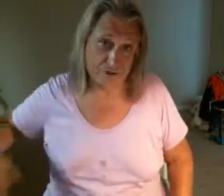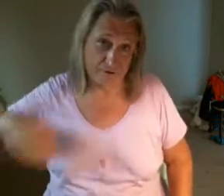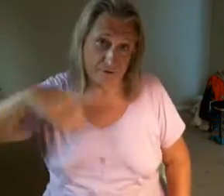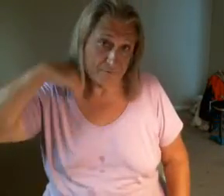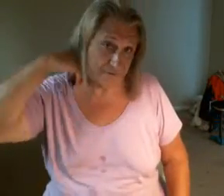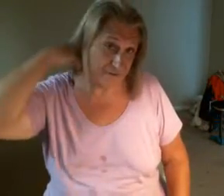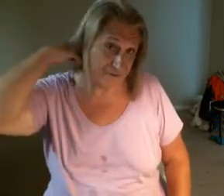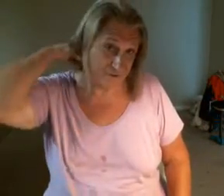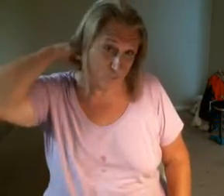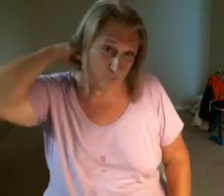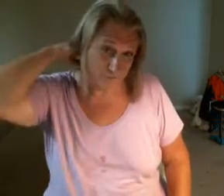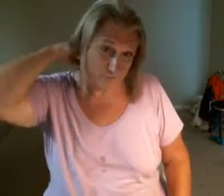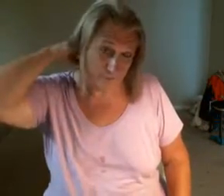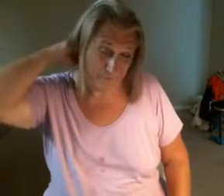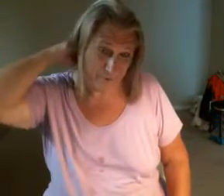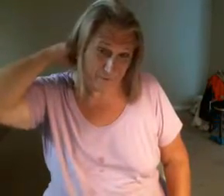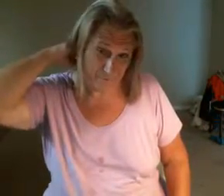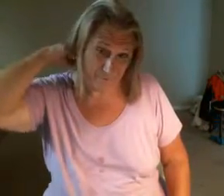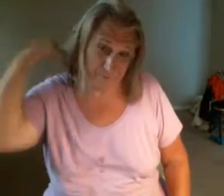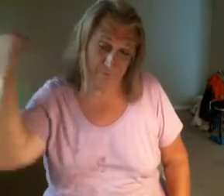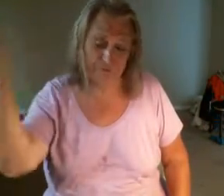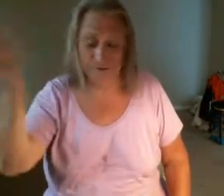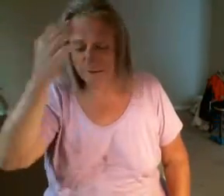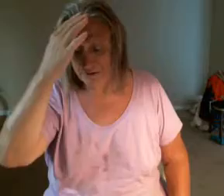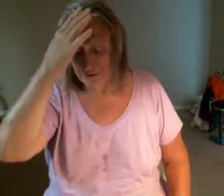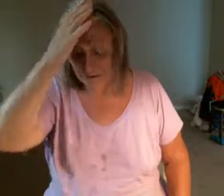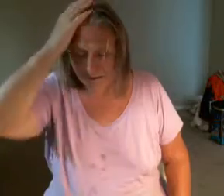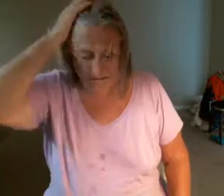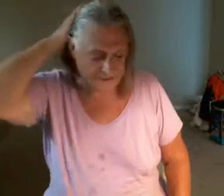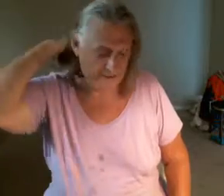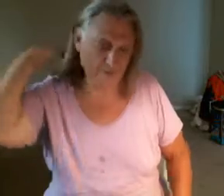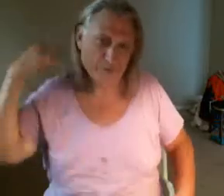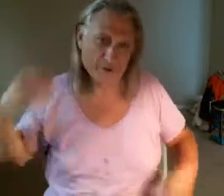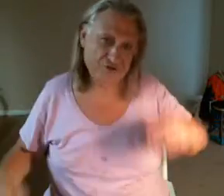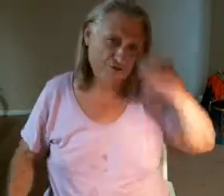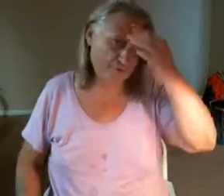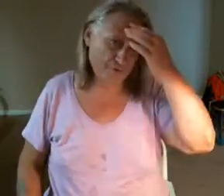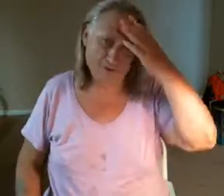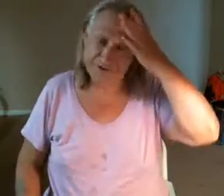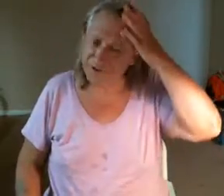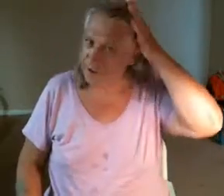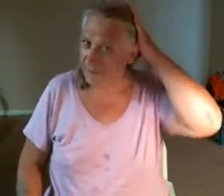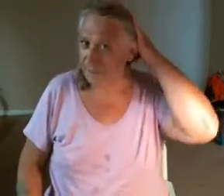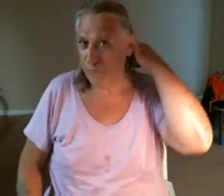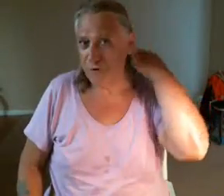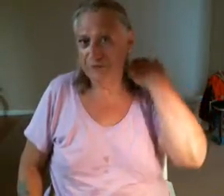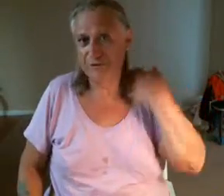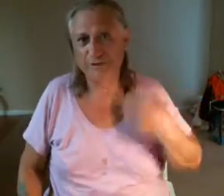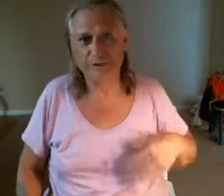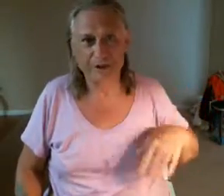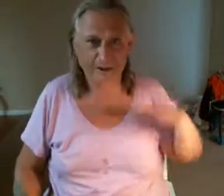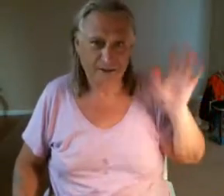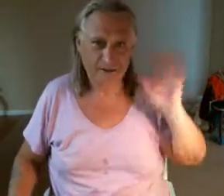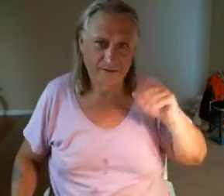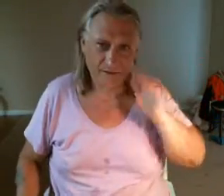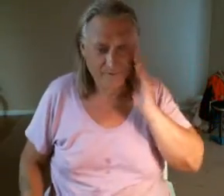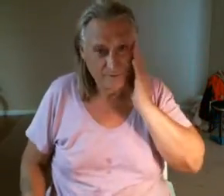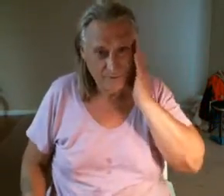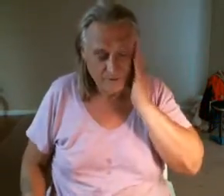chair off because it gets wet from my bathing suit. Anyways my suit is rinsed and hanging in